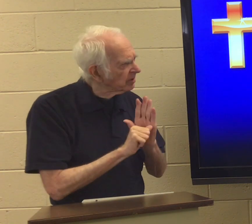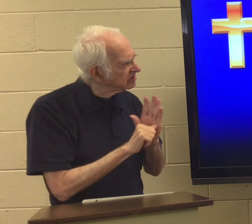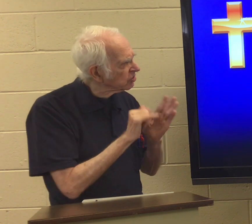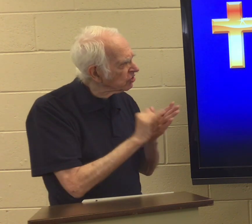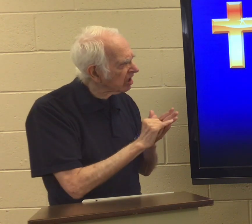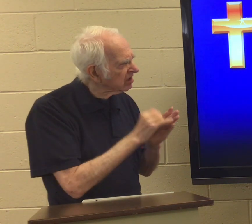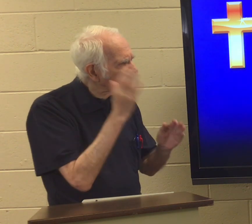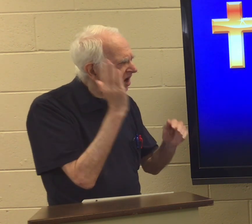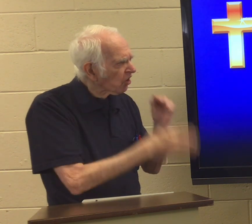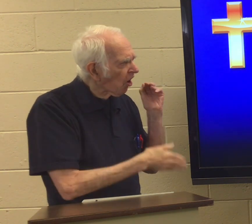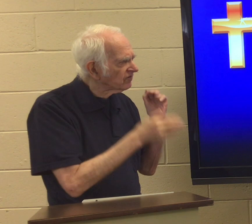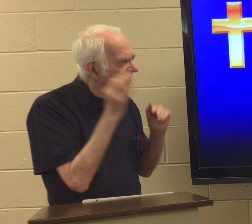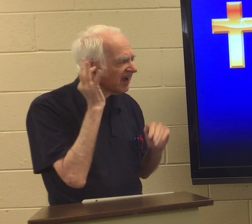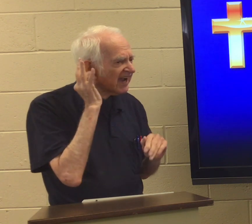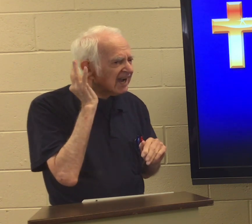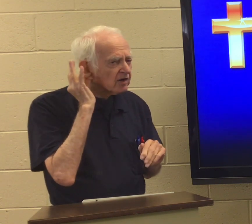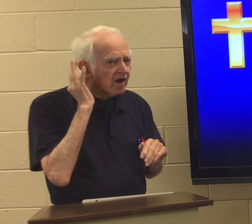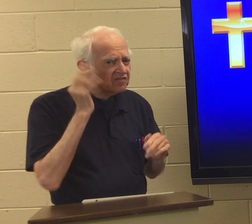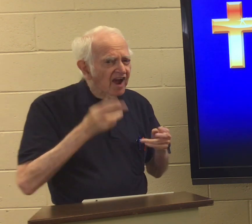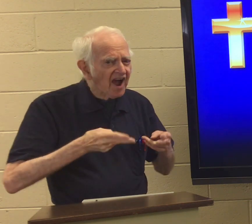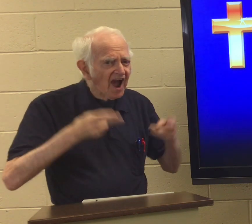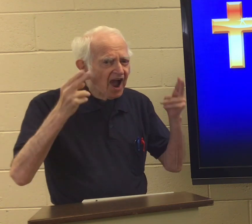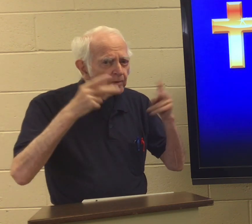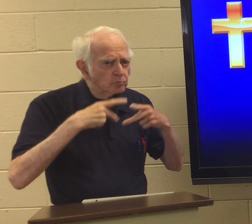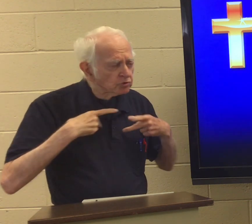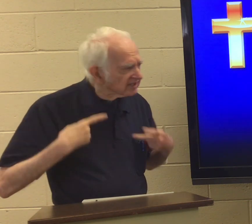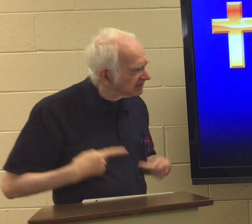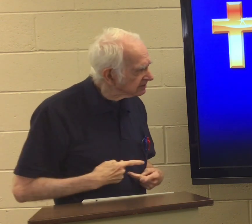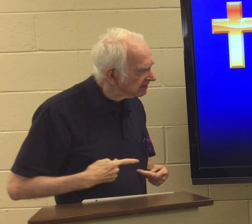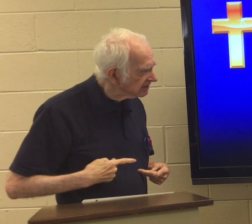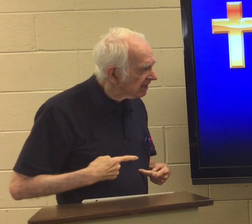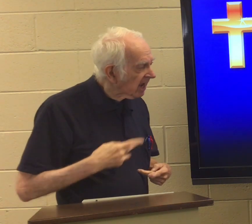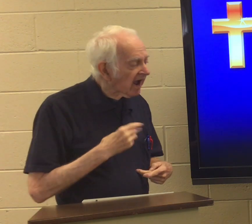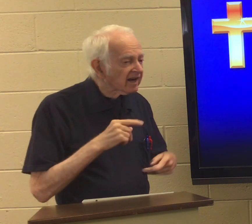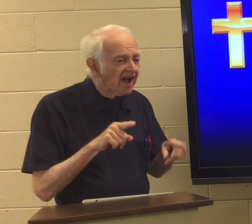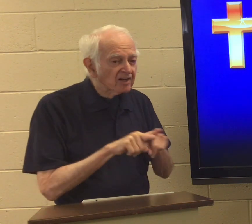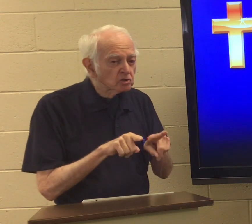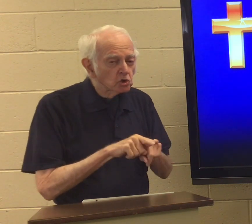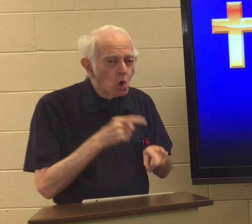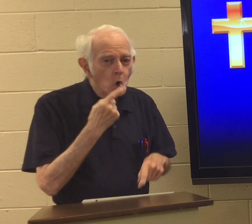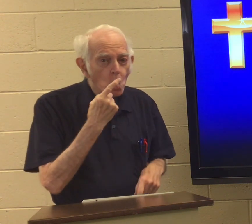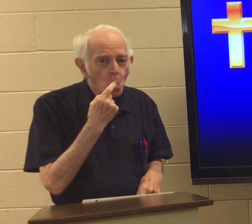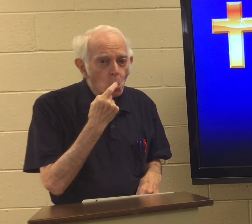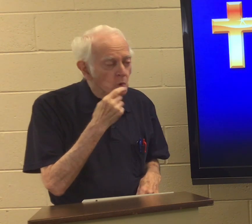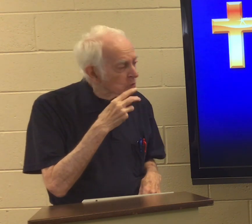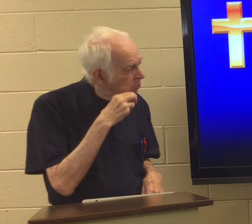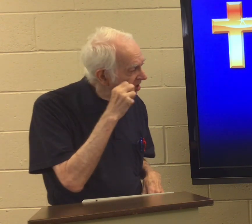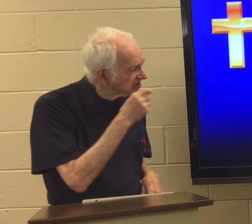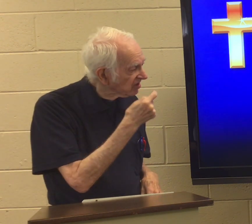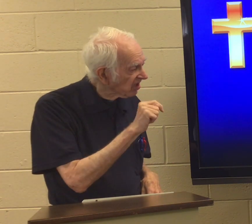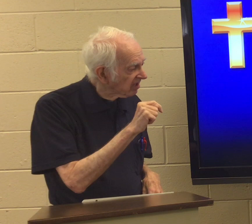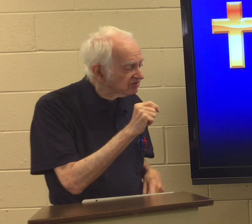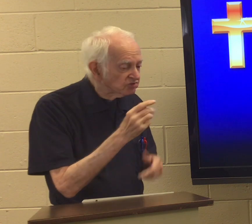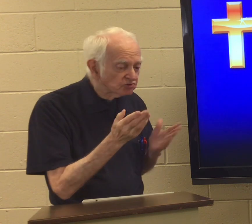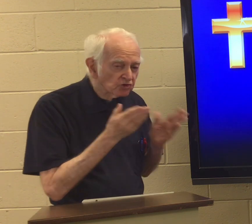apostle that cut off the ear of the high priest's servant. Who was also a servant.